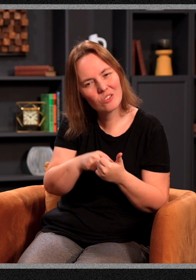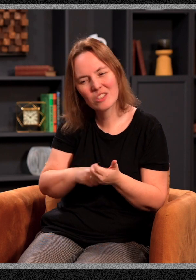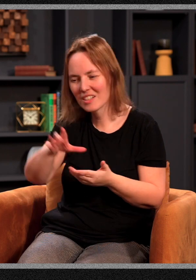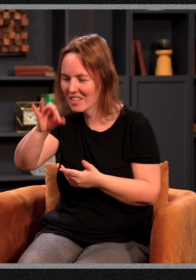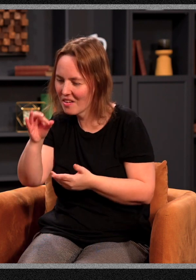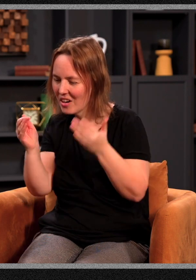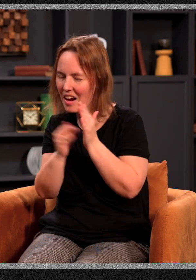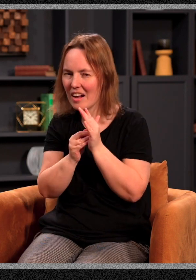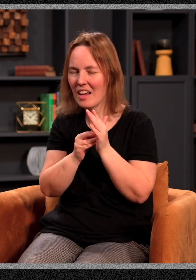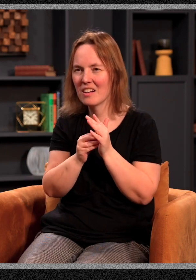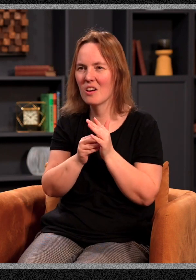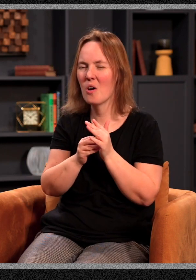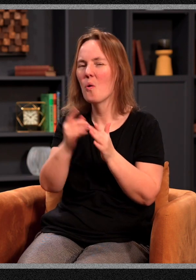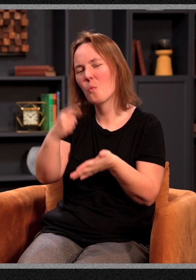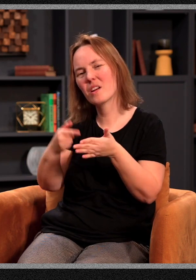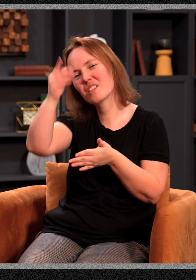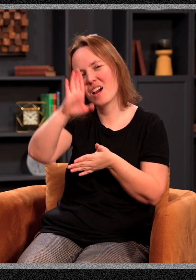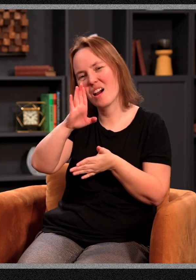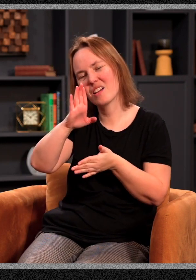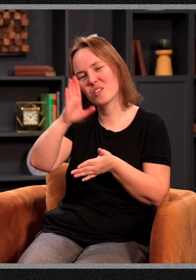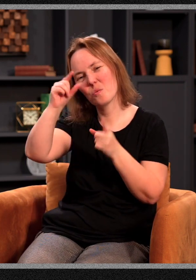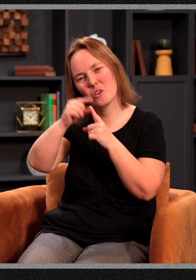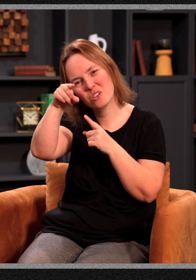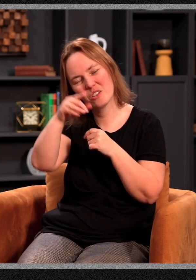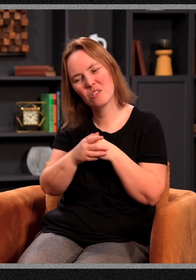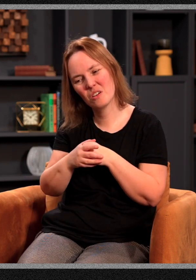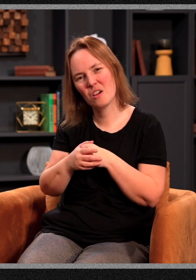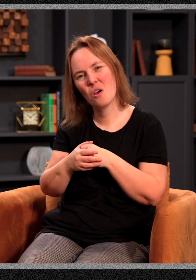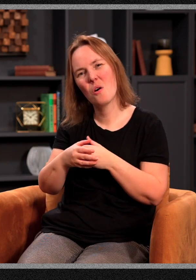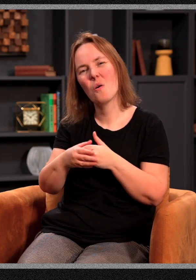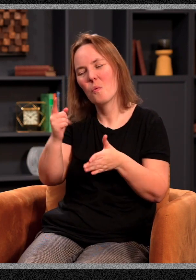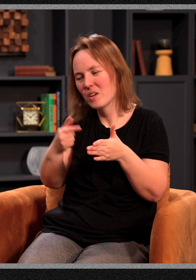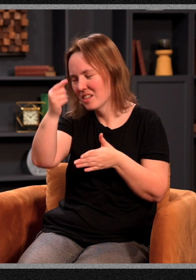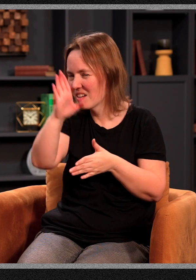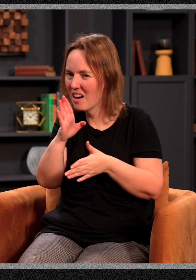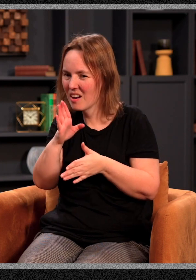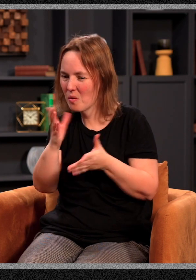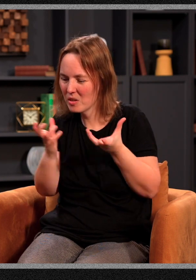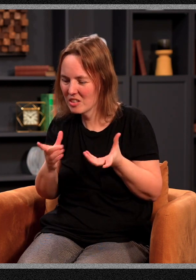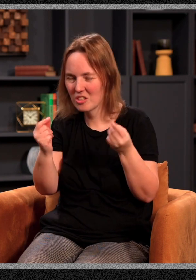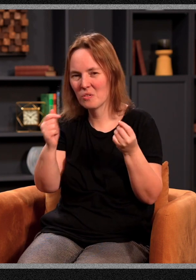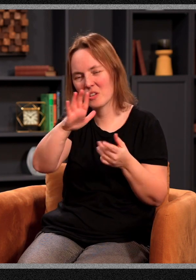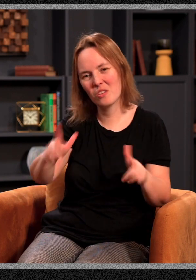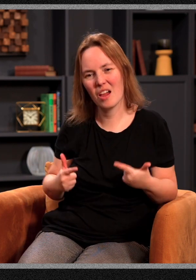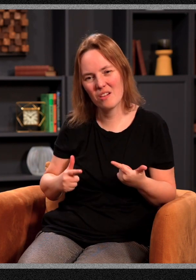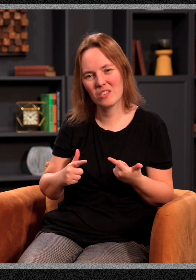word to you? What is something God wants to do in your life that will change the way that you live? But this morning, I want to add to that and ask you, are you